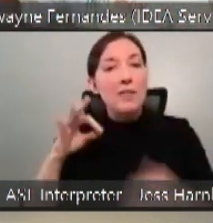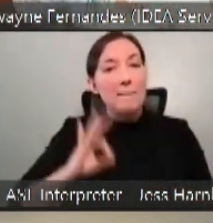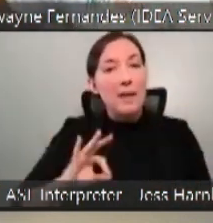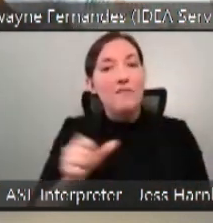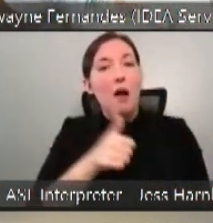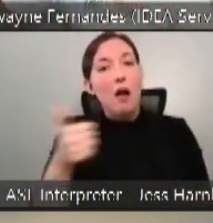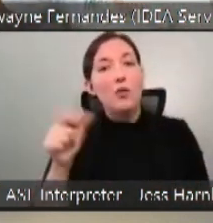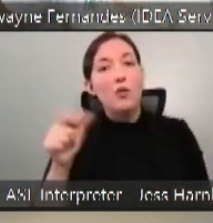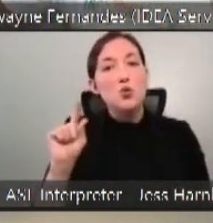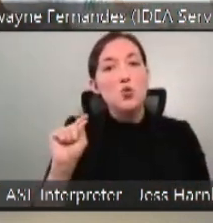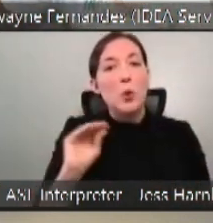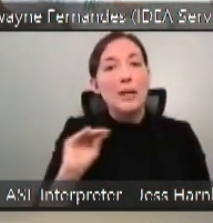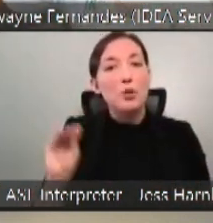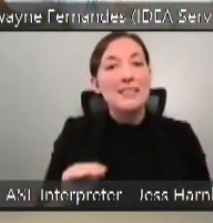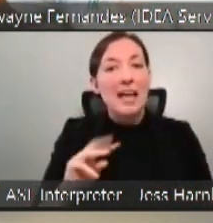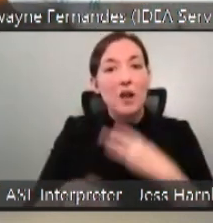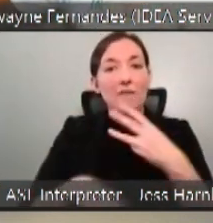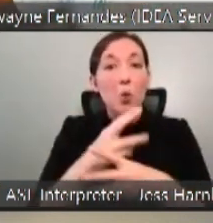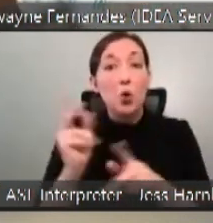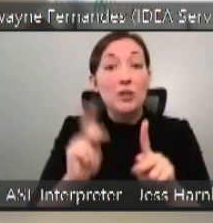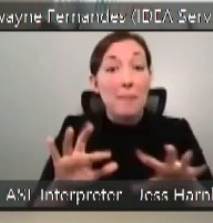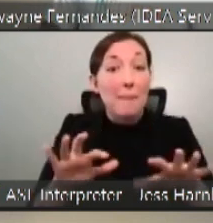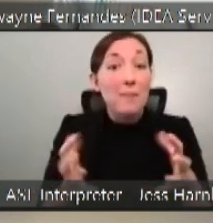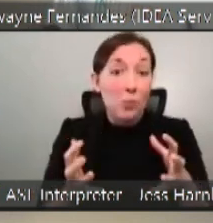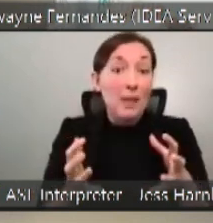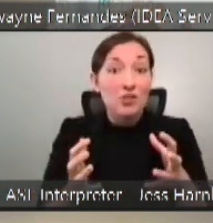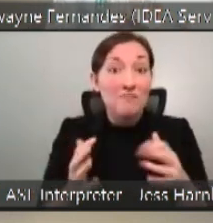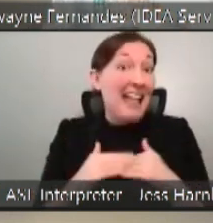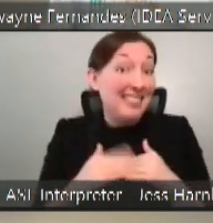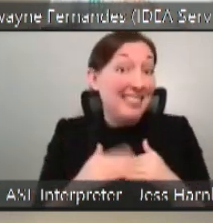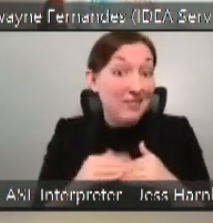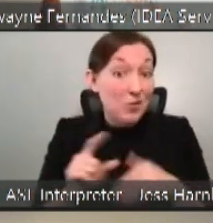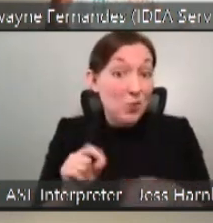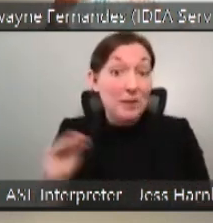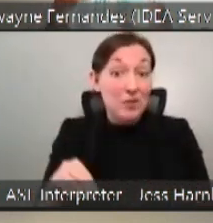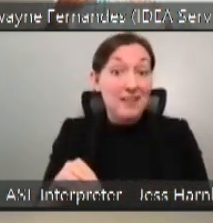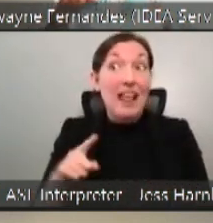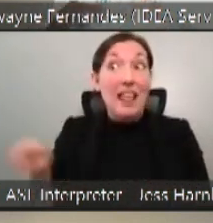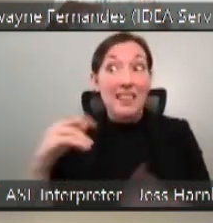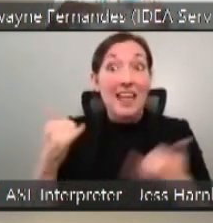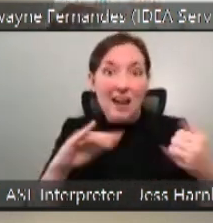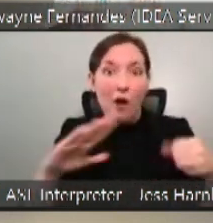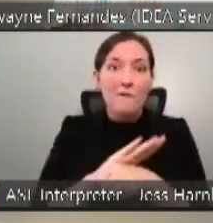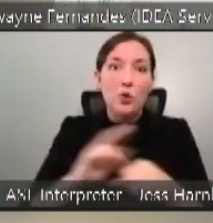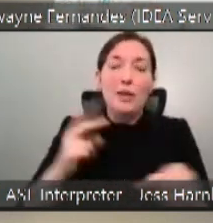20% of the world's population, at least, in full participation.